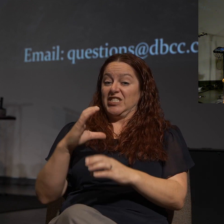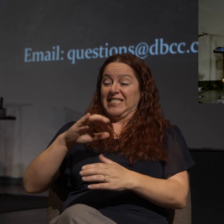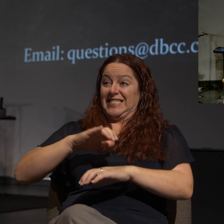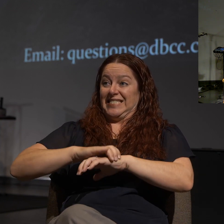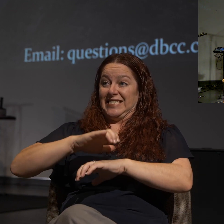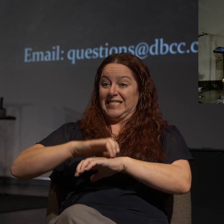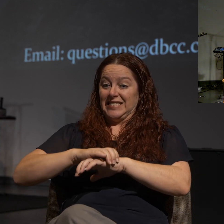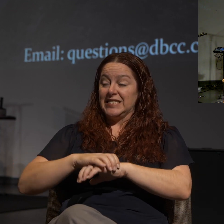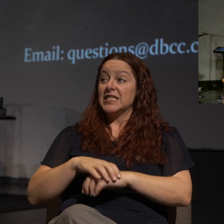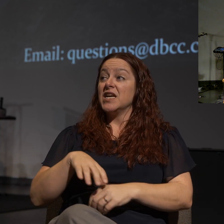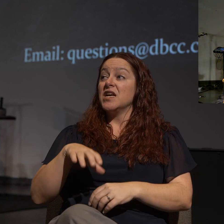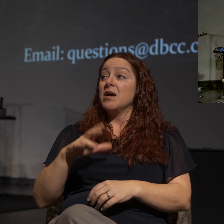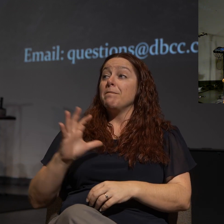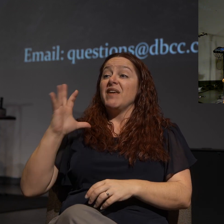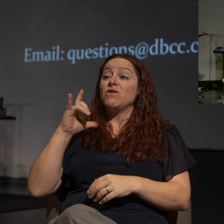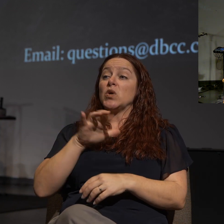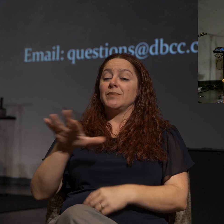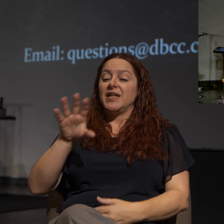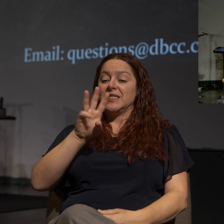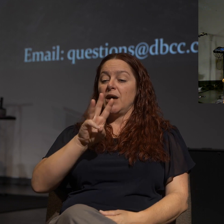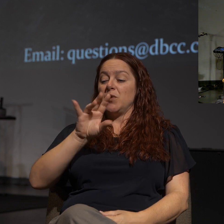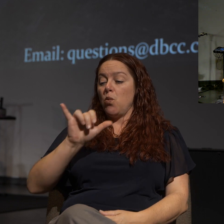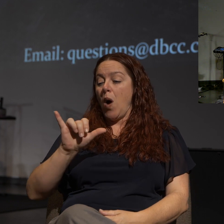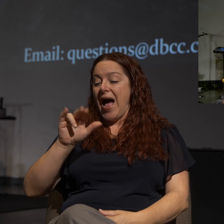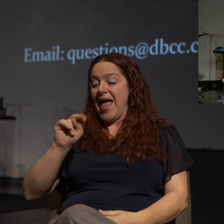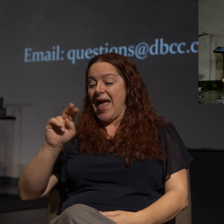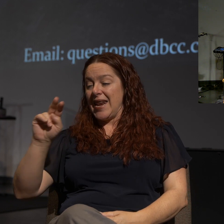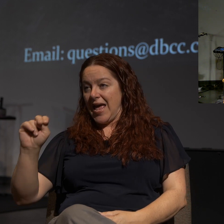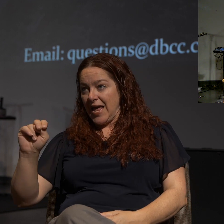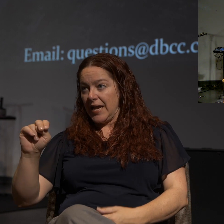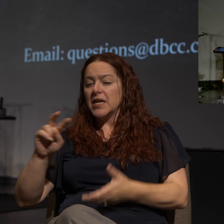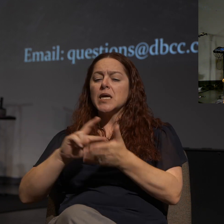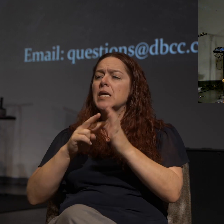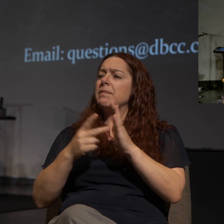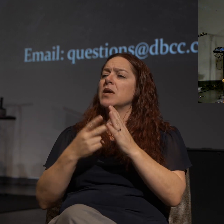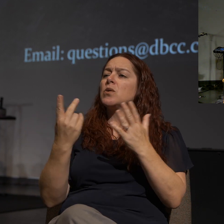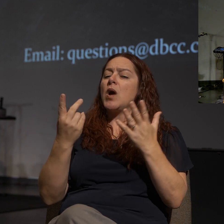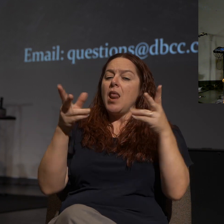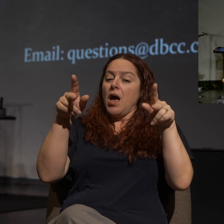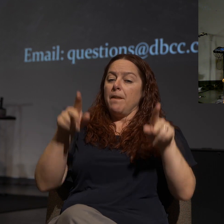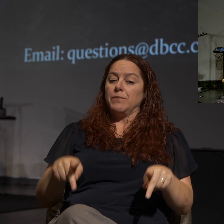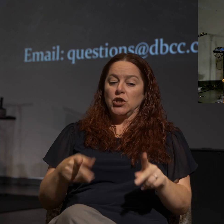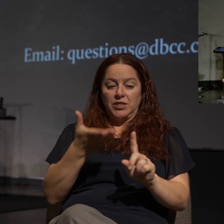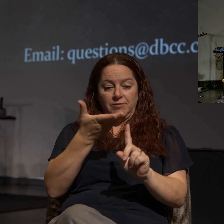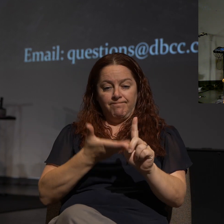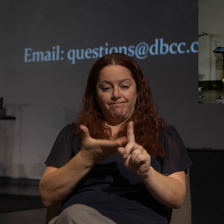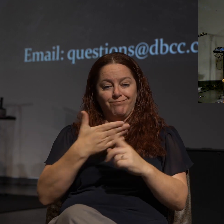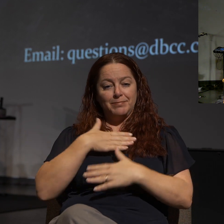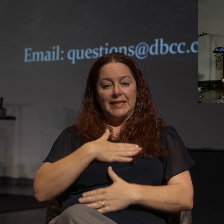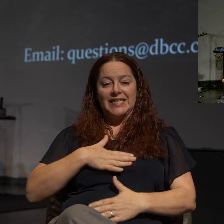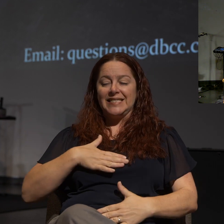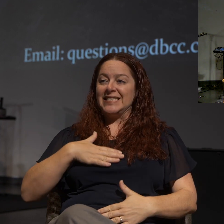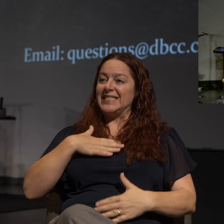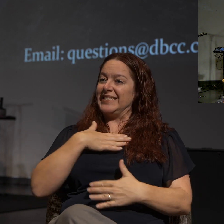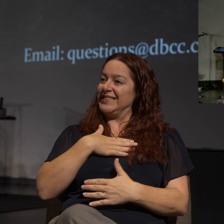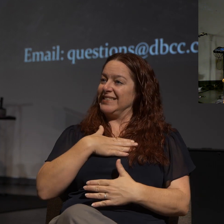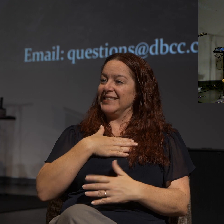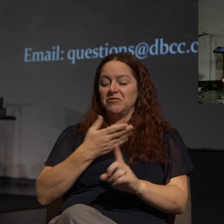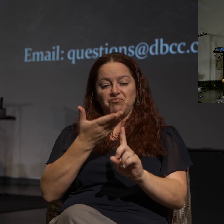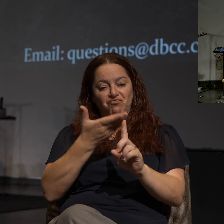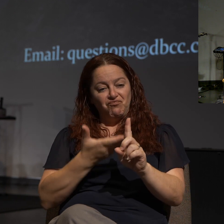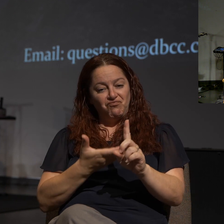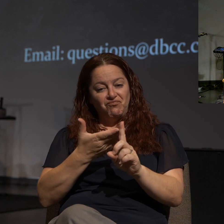W-Y-N-N. And it really just means someone who is pleasing, someone who is